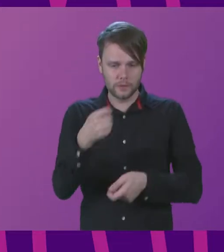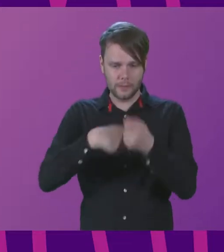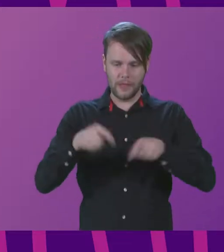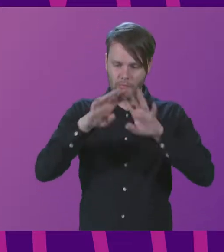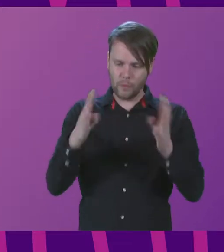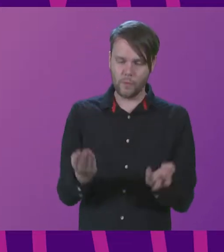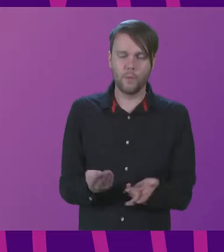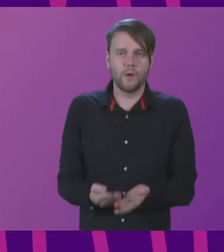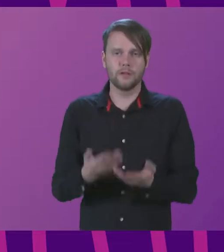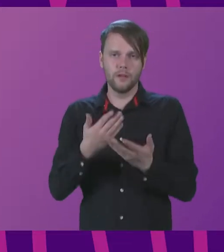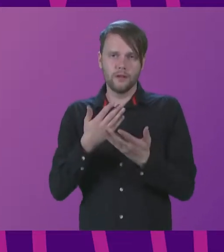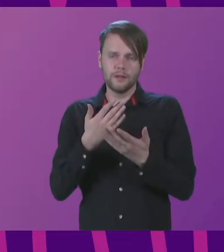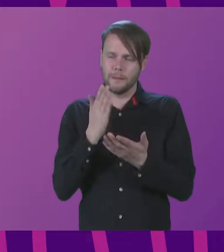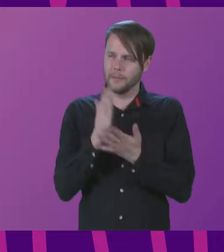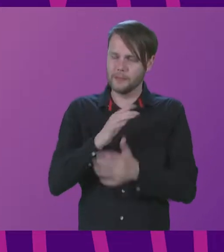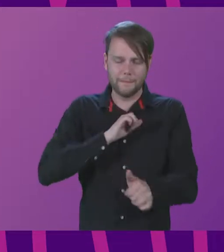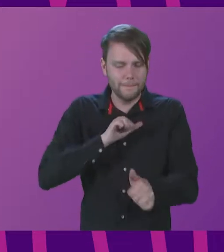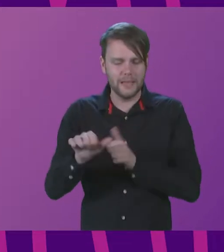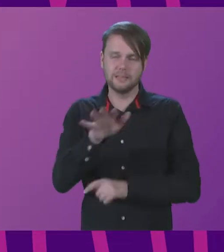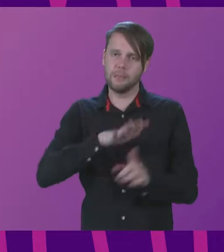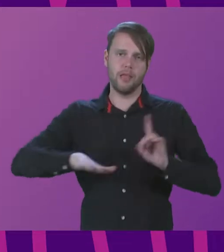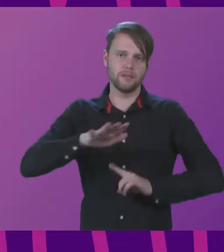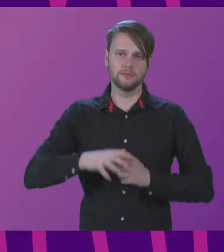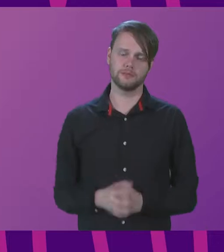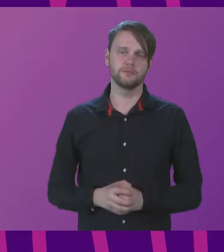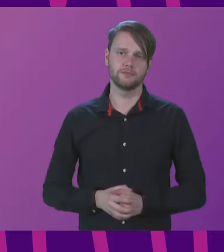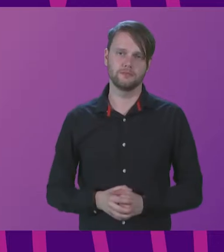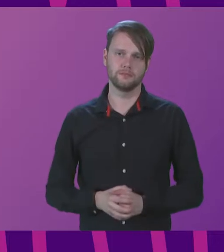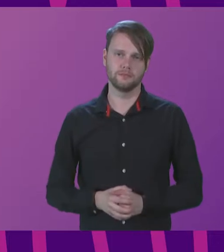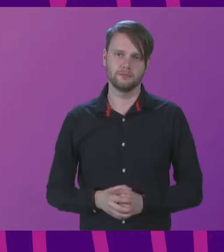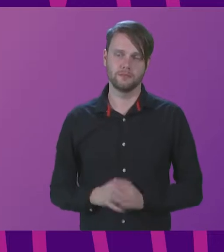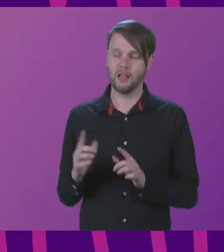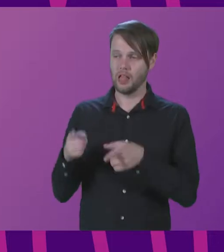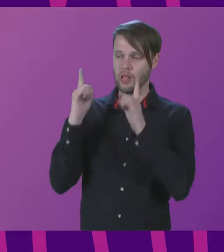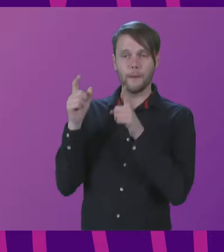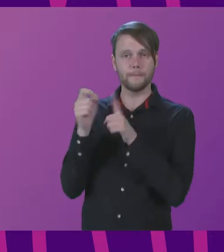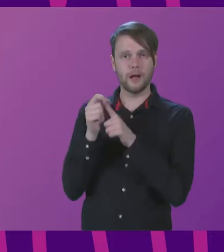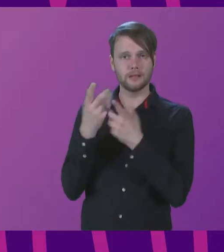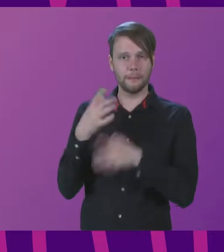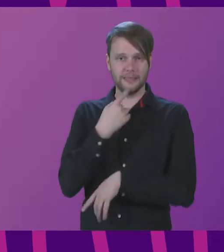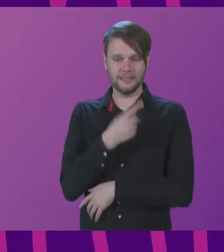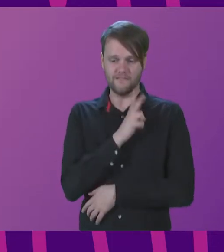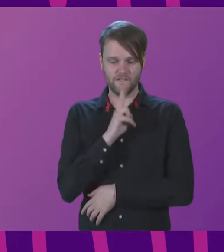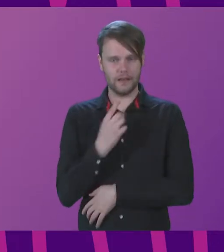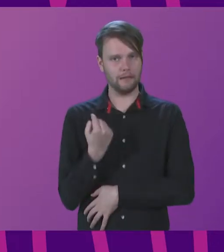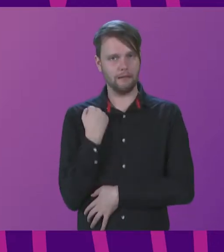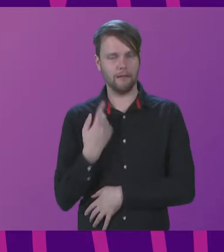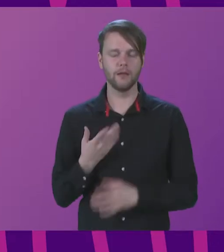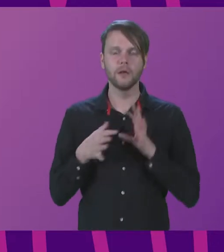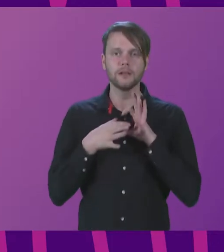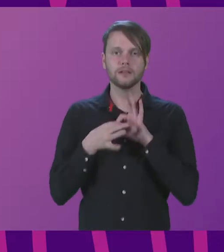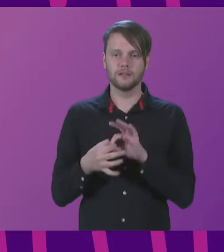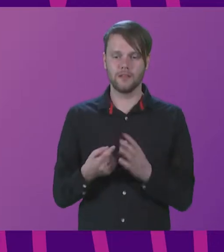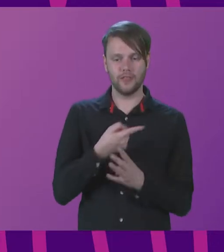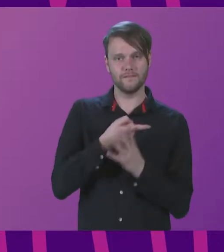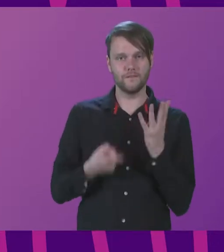the world a much, much better place. As Lord Parkinson said on Friday, we're connecting all four